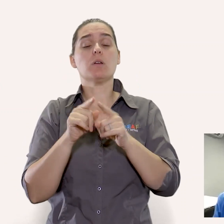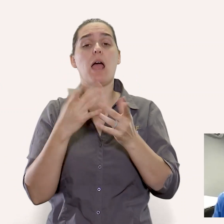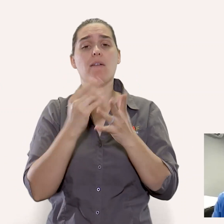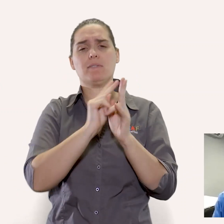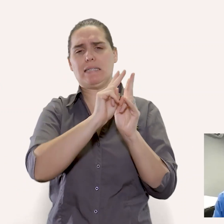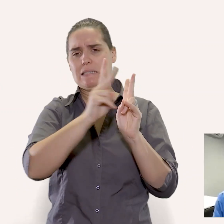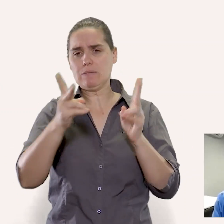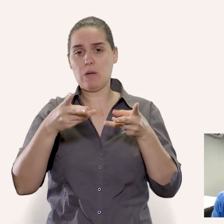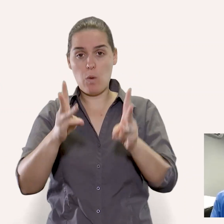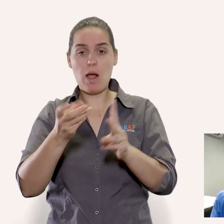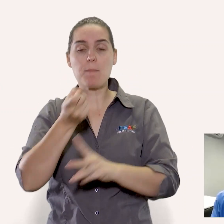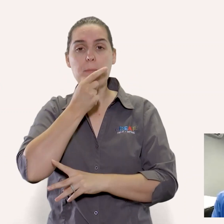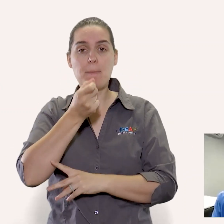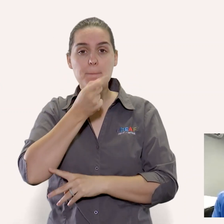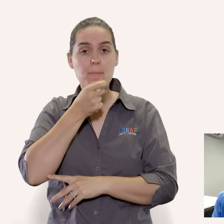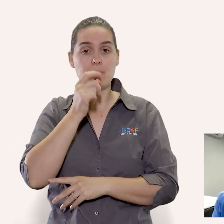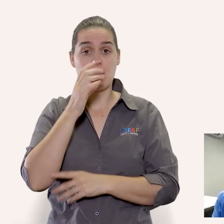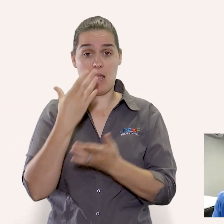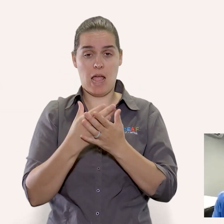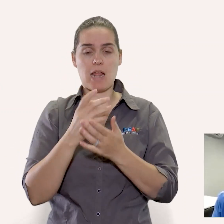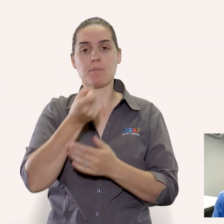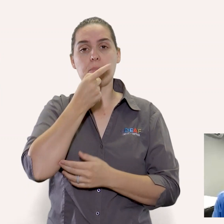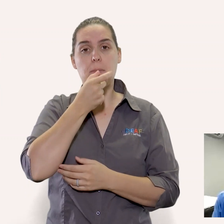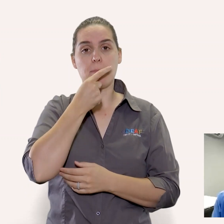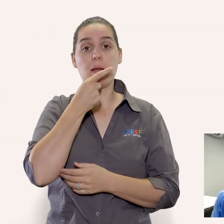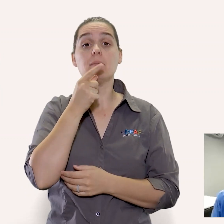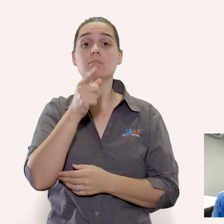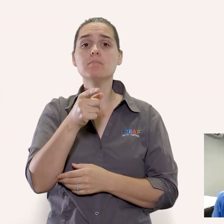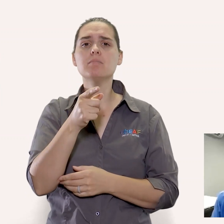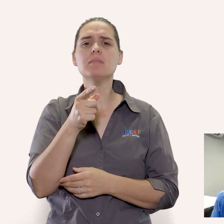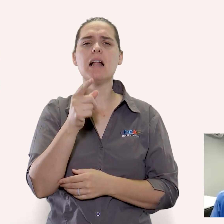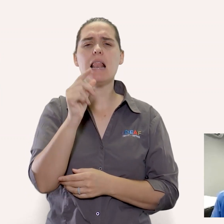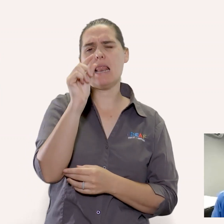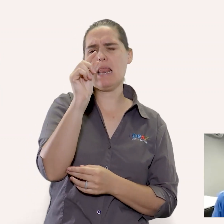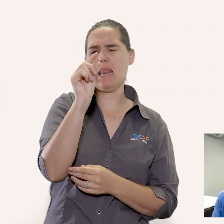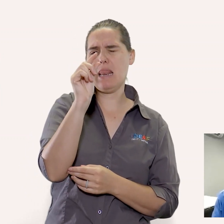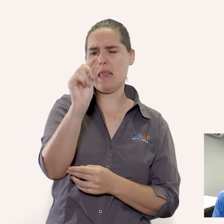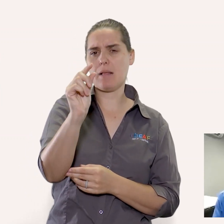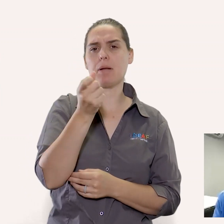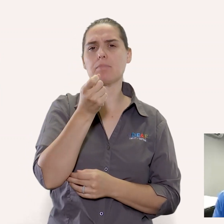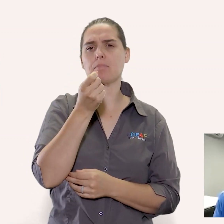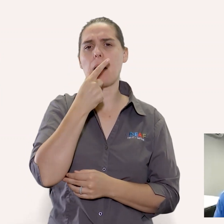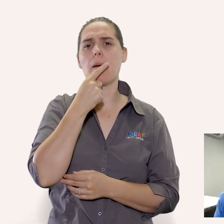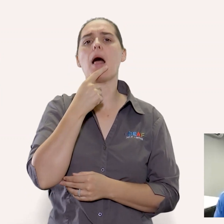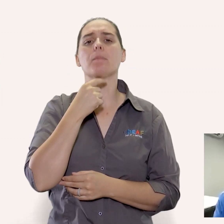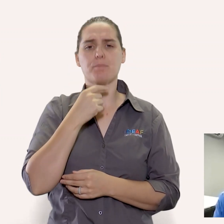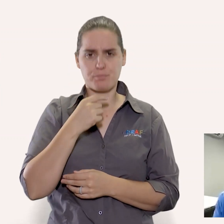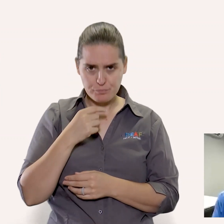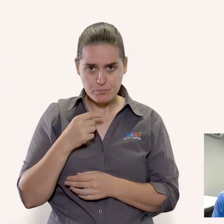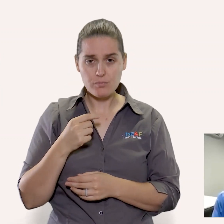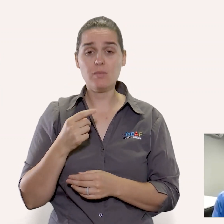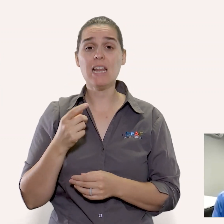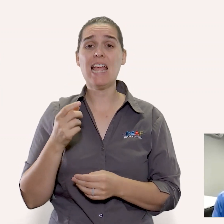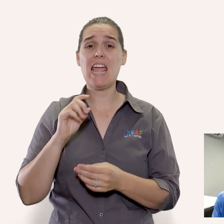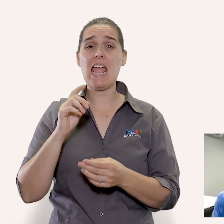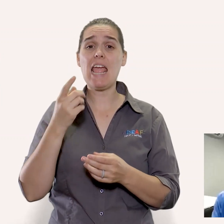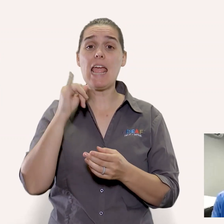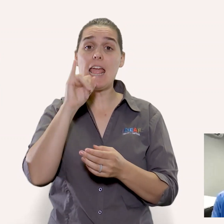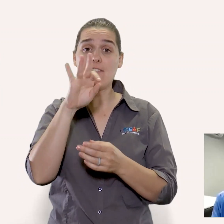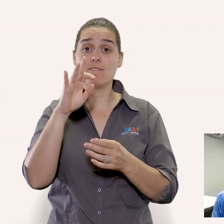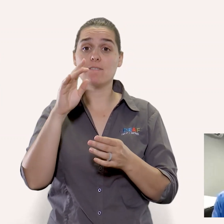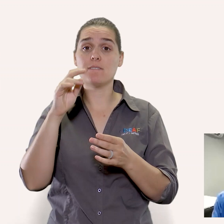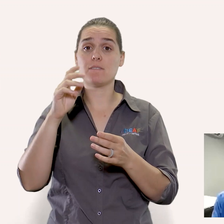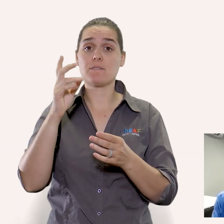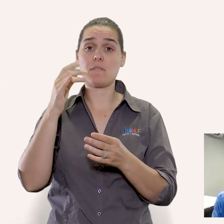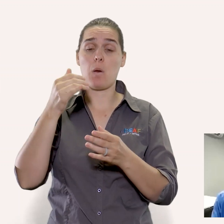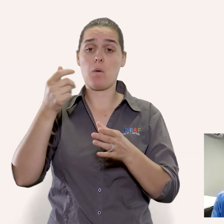africa they come in tinctures and you get them in capsule form i find the capsule form a little bit more palatable the tincture i must say is